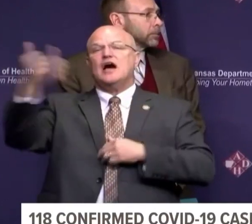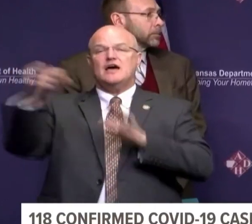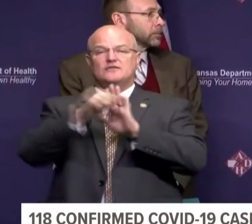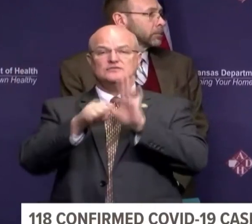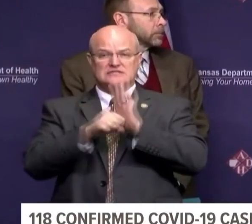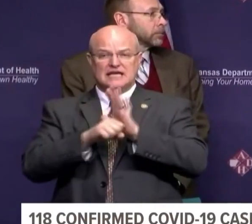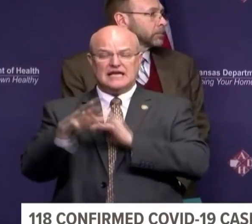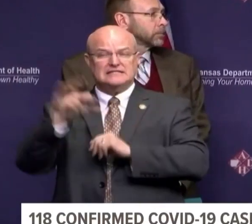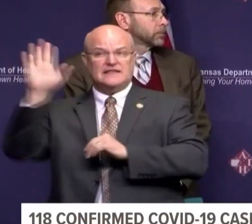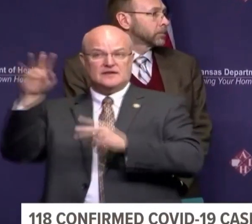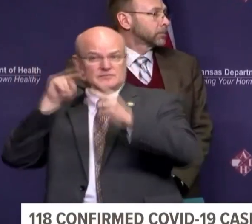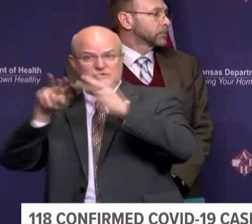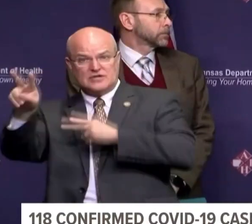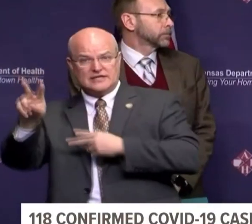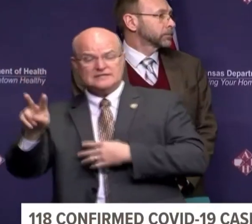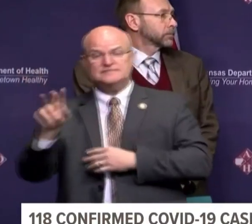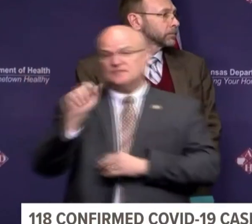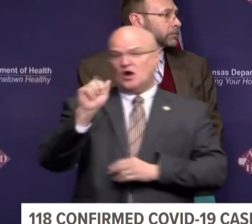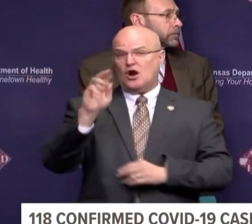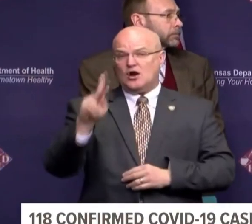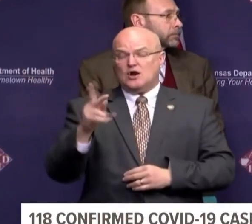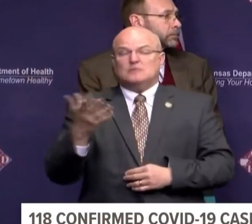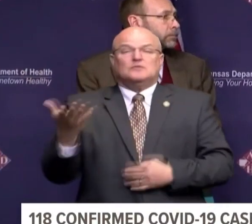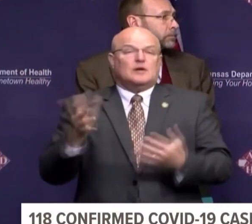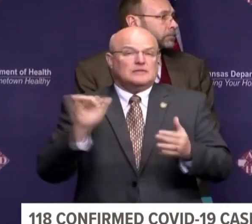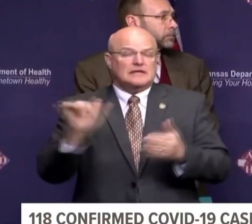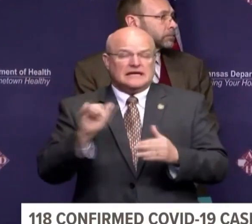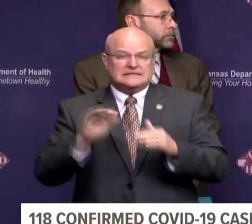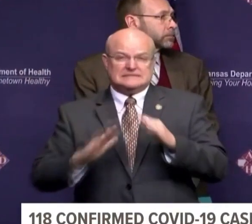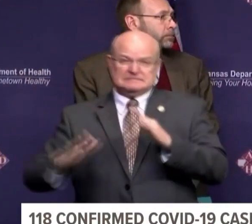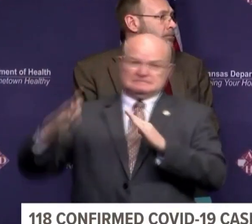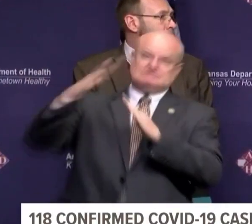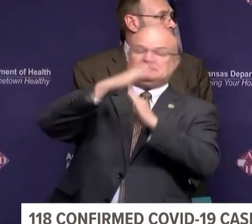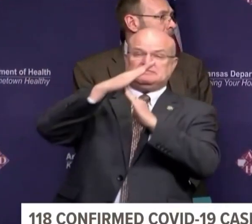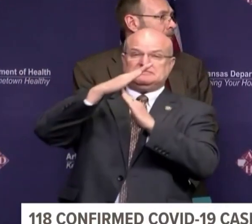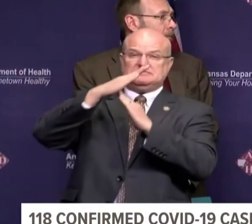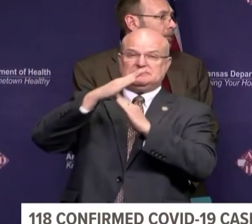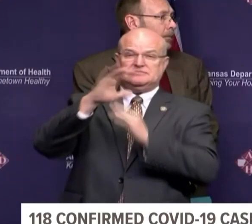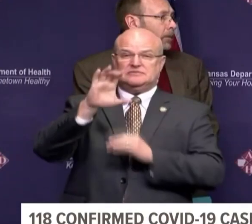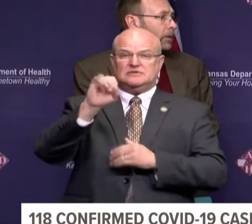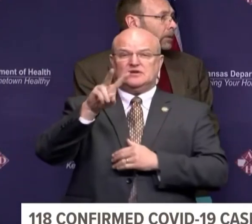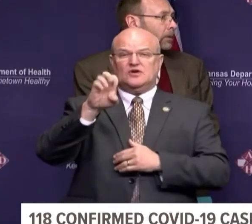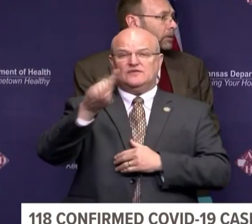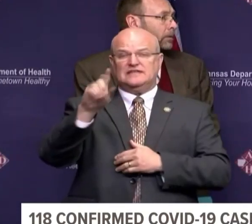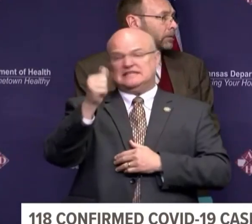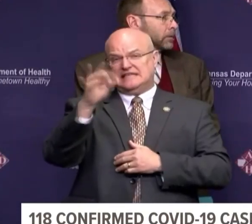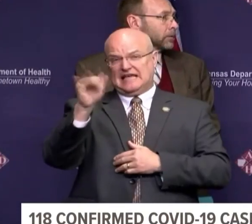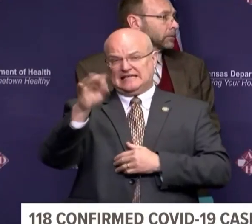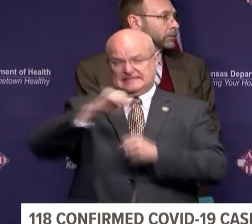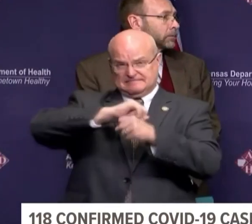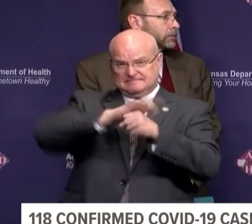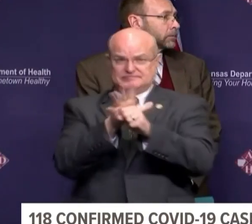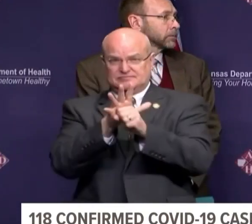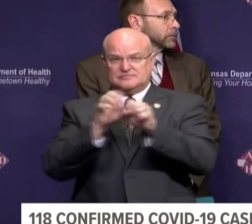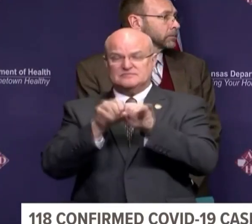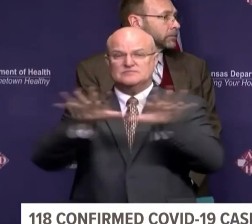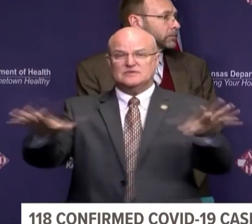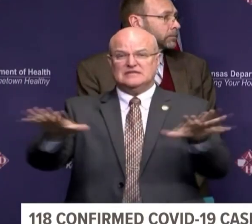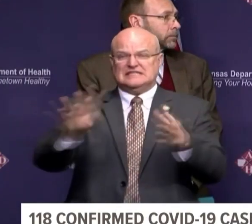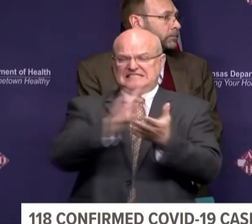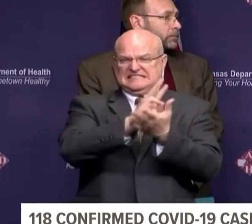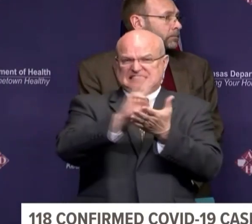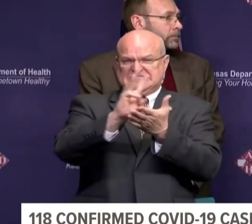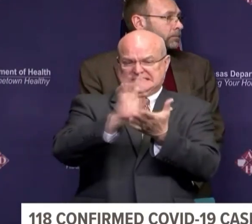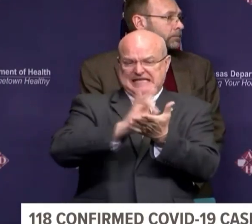and projections, Arkansas is likely to reach the peak of COVID-19 spread in six